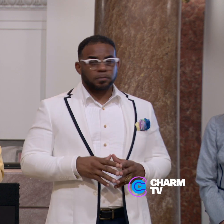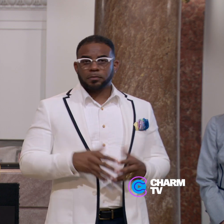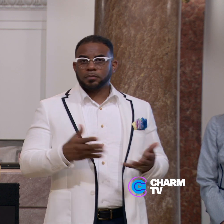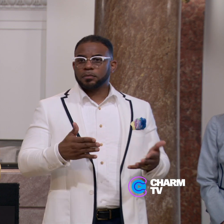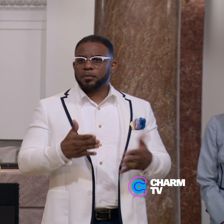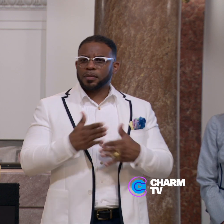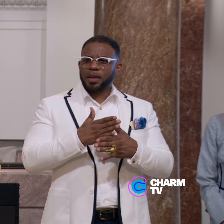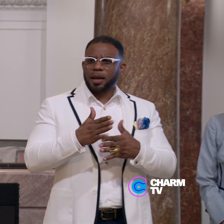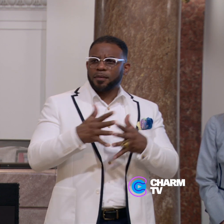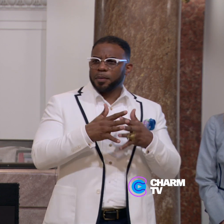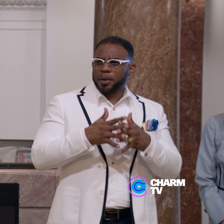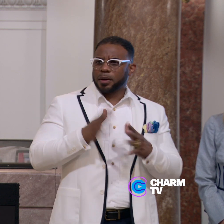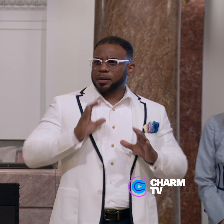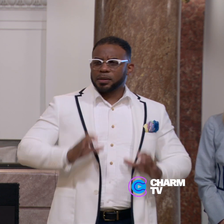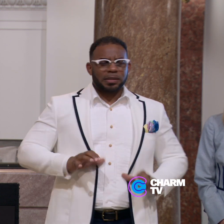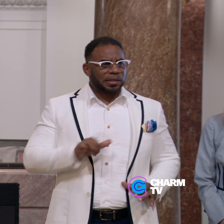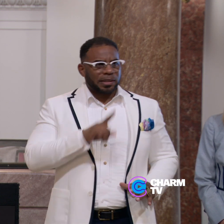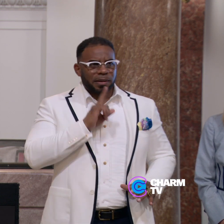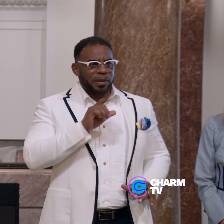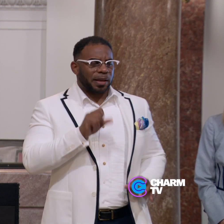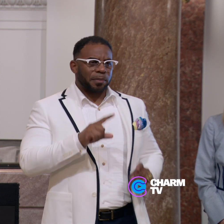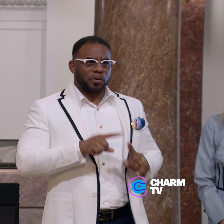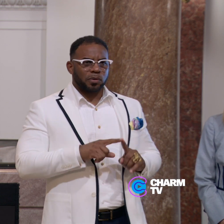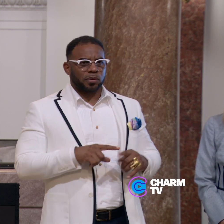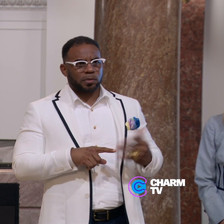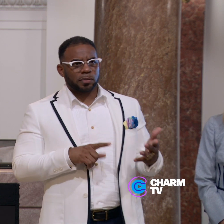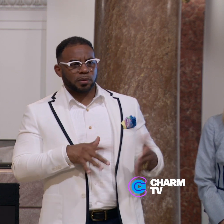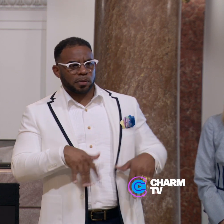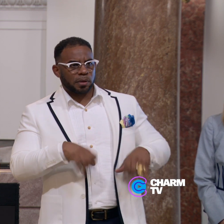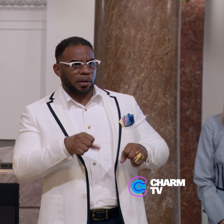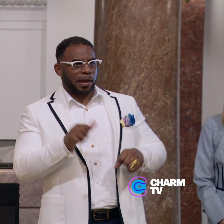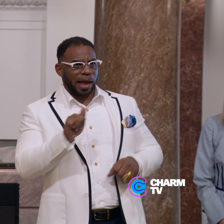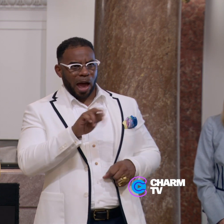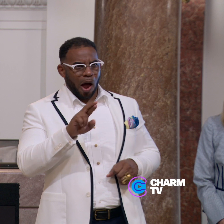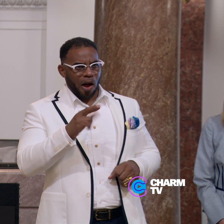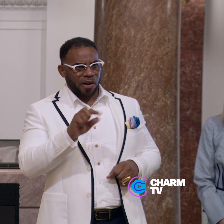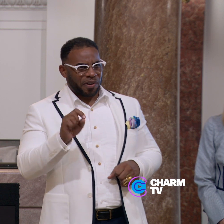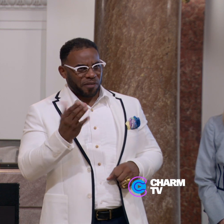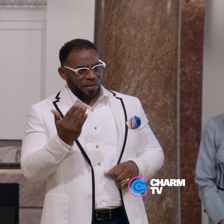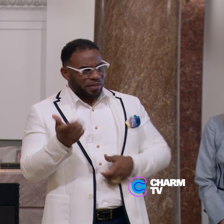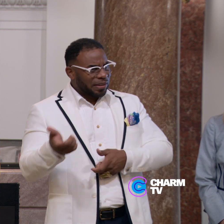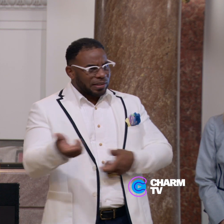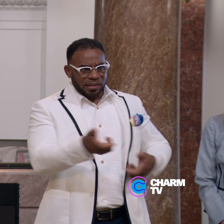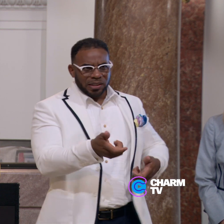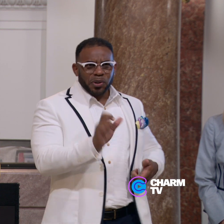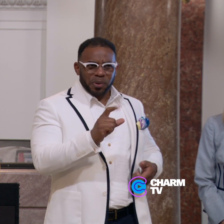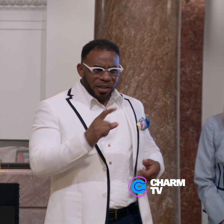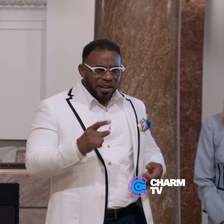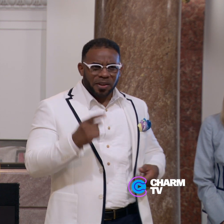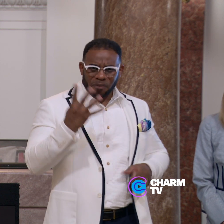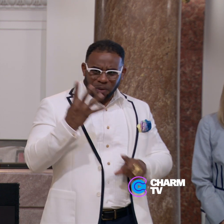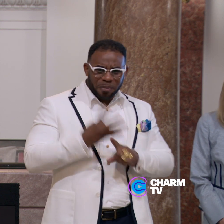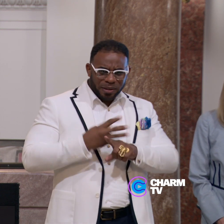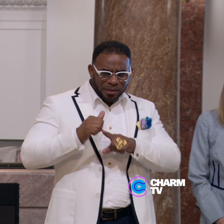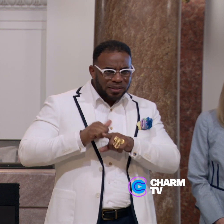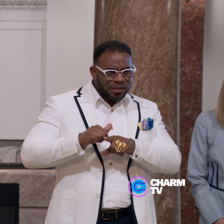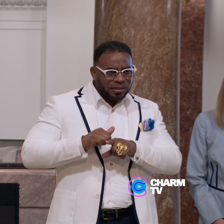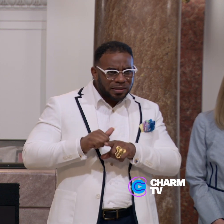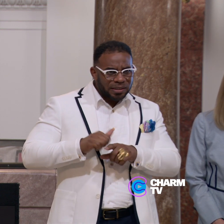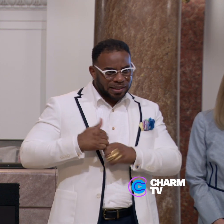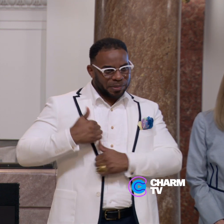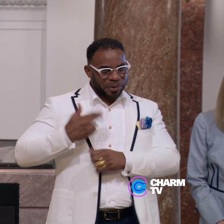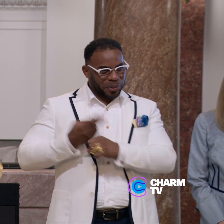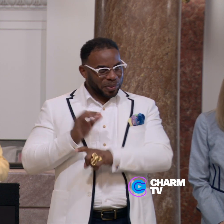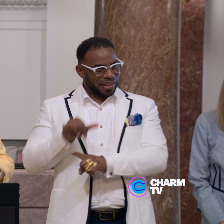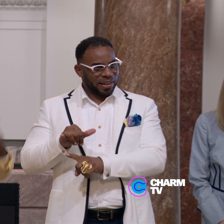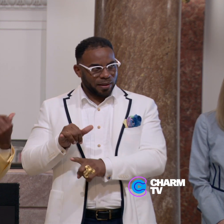the average American citizen should not be able to possess the AR-15. You need four months of training in the military